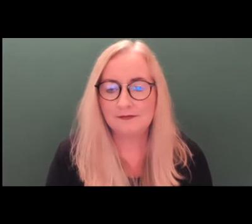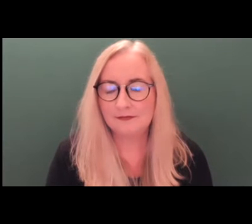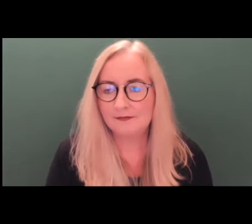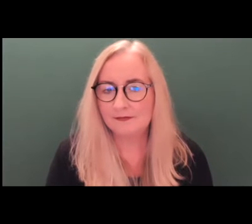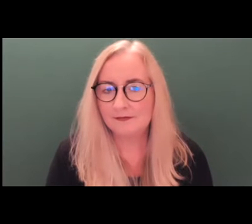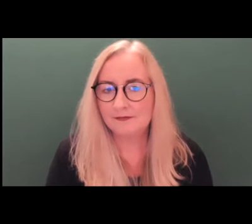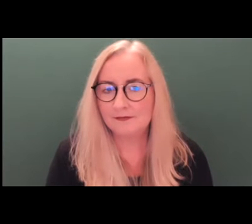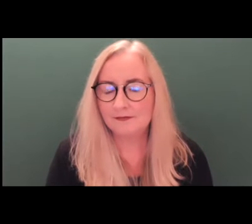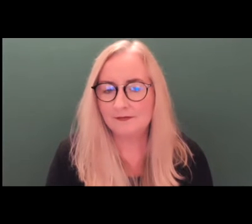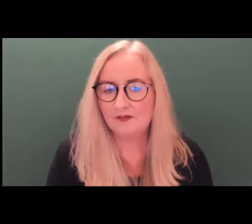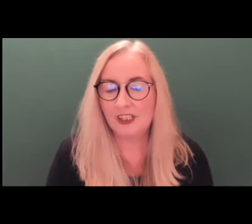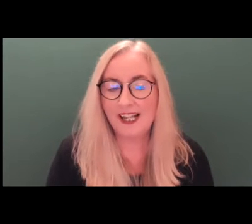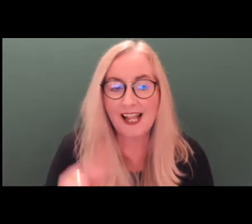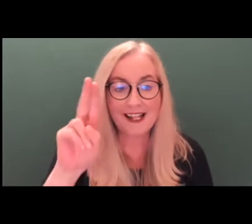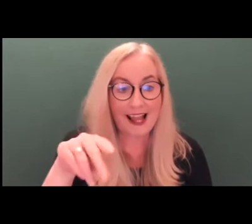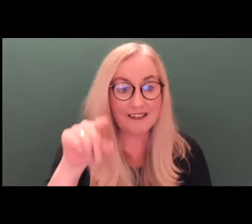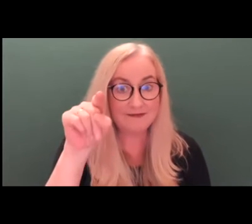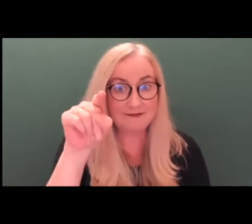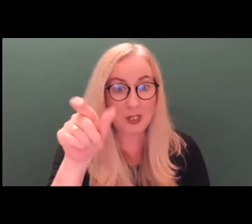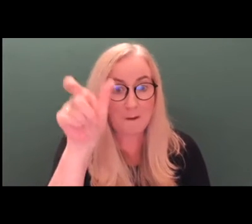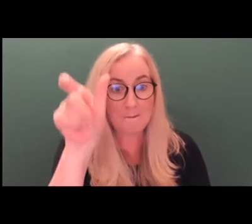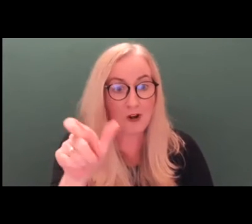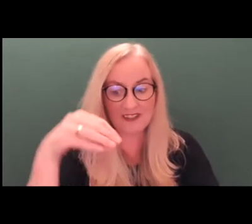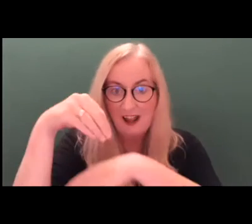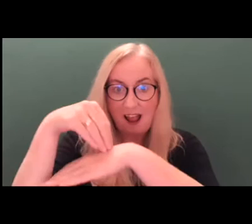Maths, if you would turn on your camera, please. Oh,